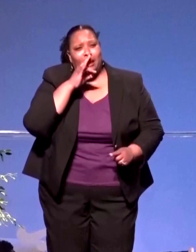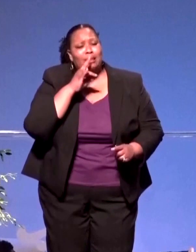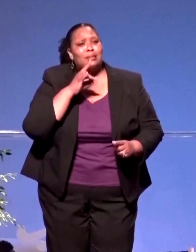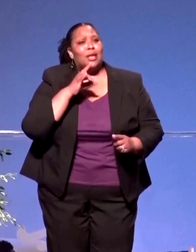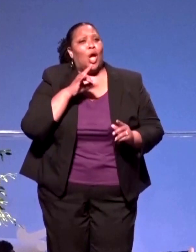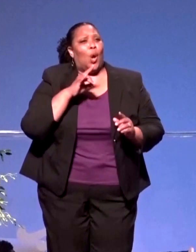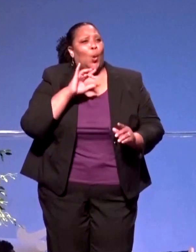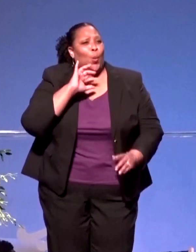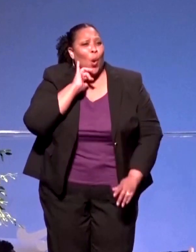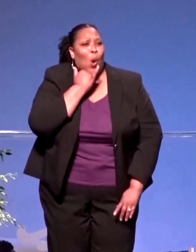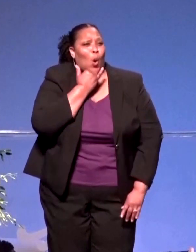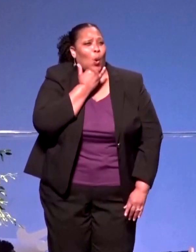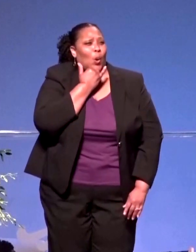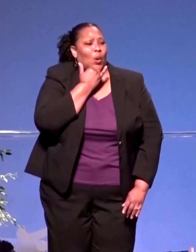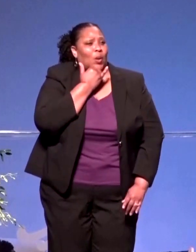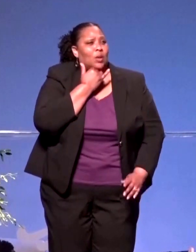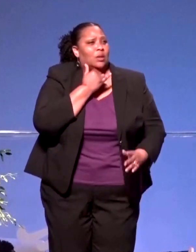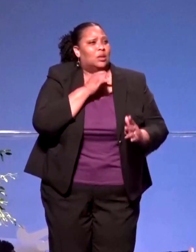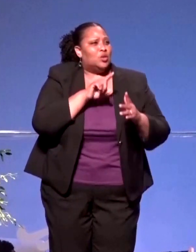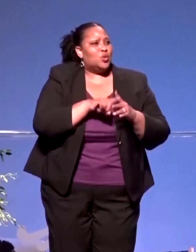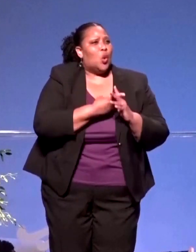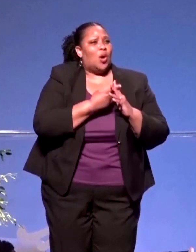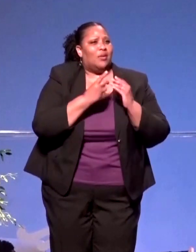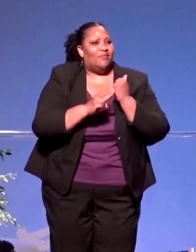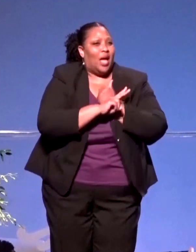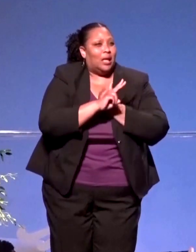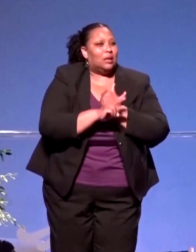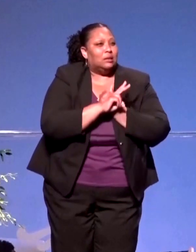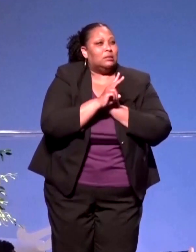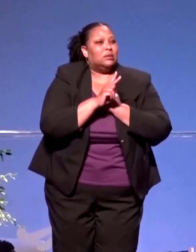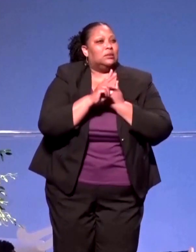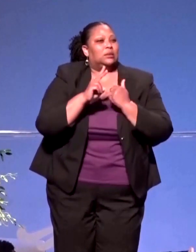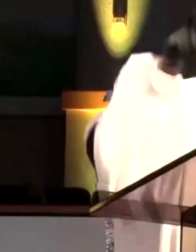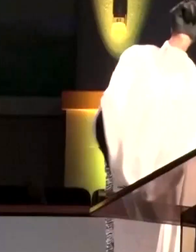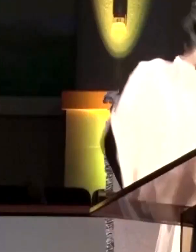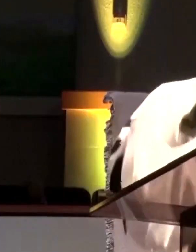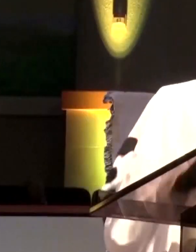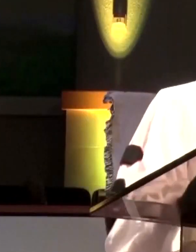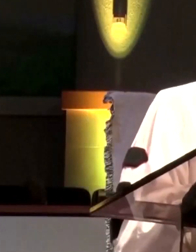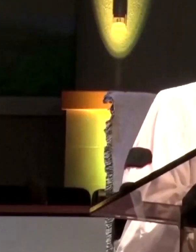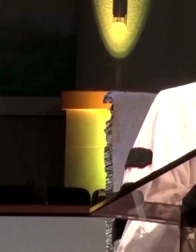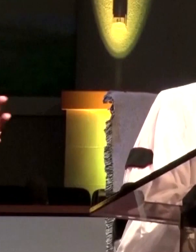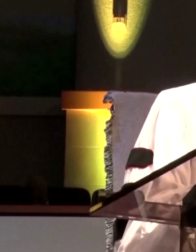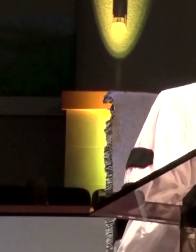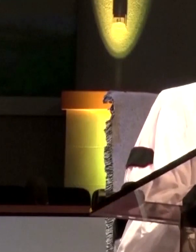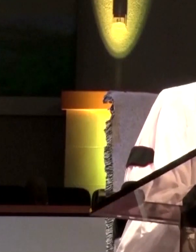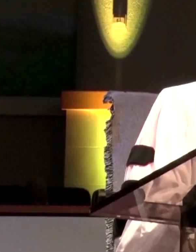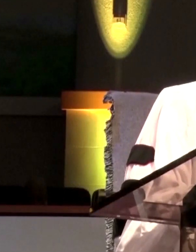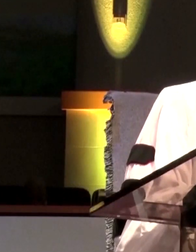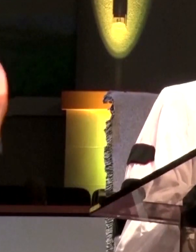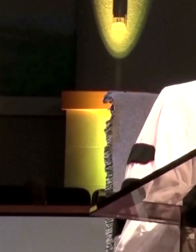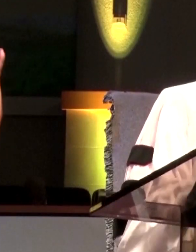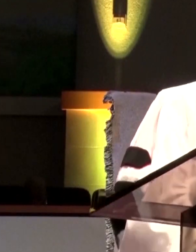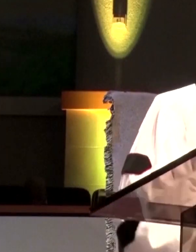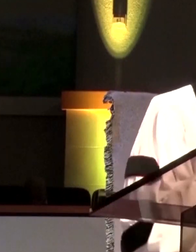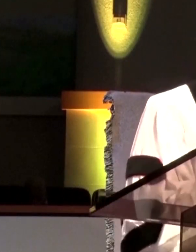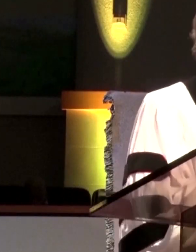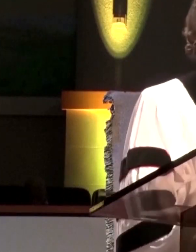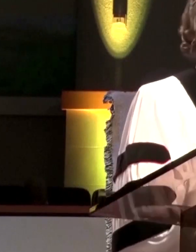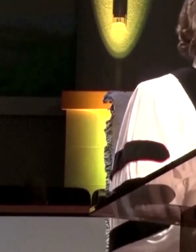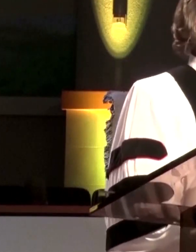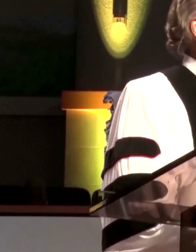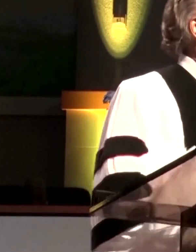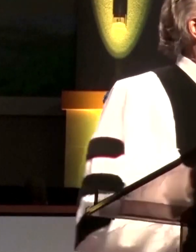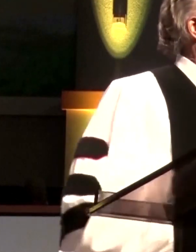wrongly start violence that this family don't condone and none of us do the